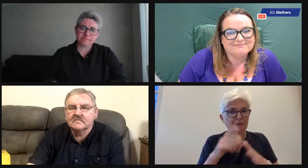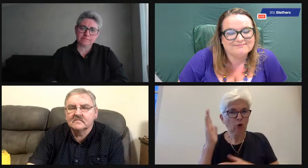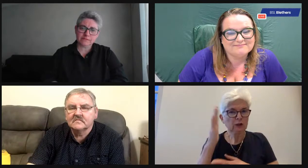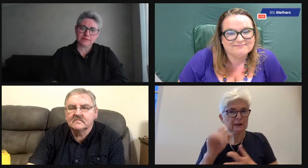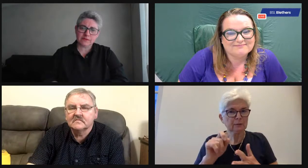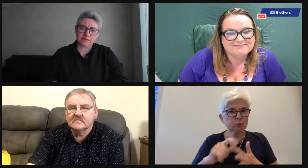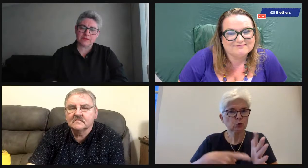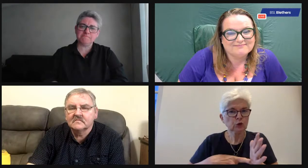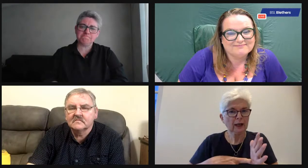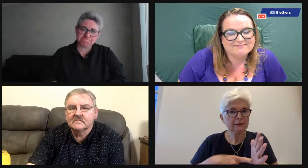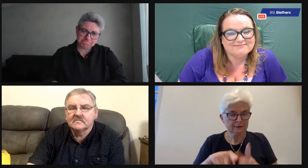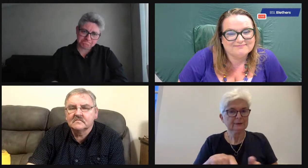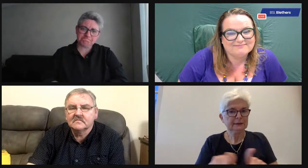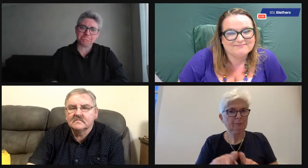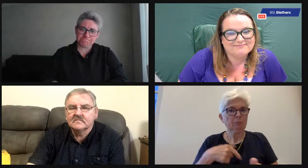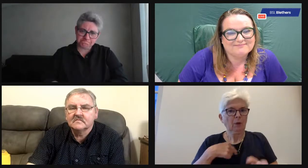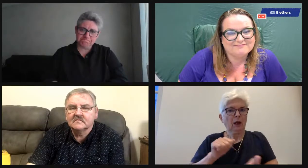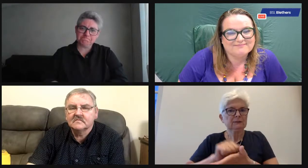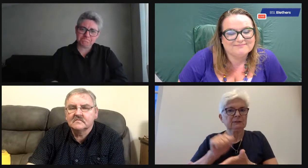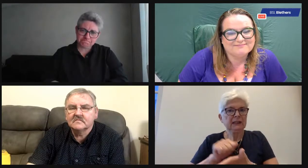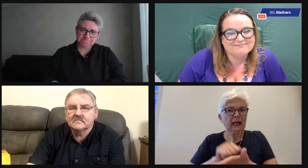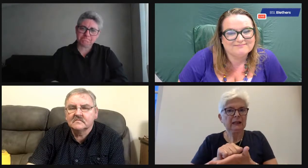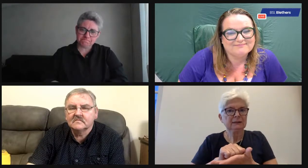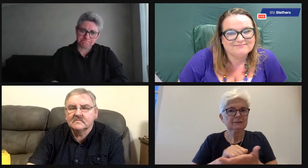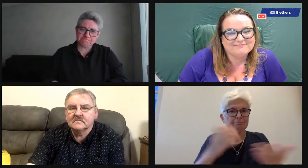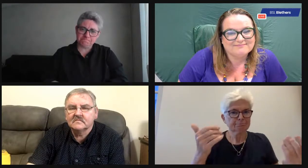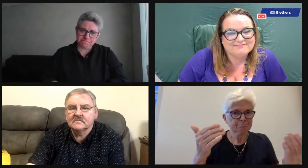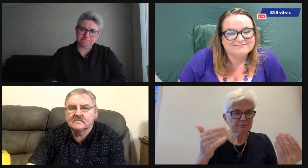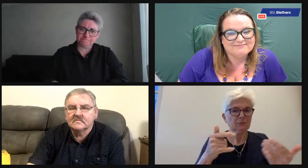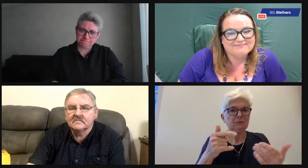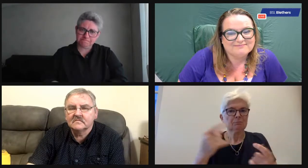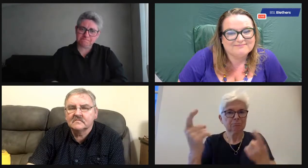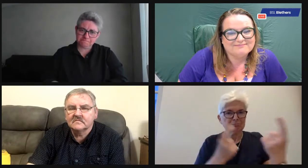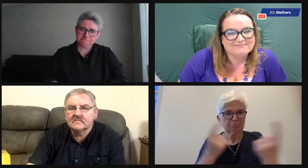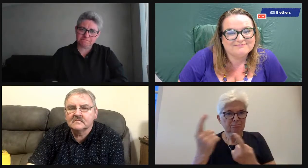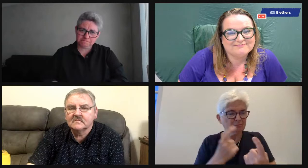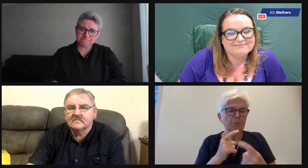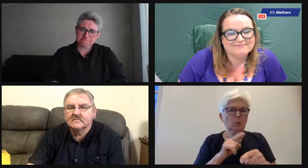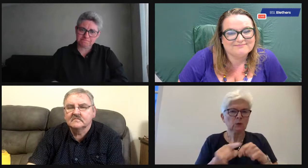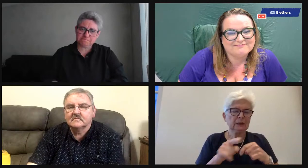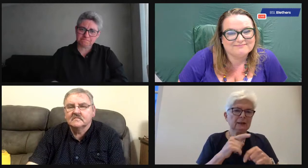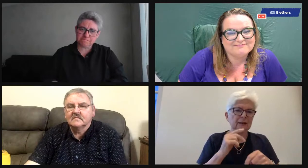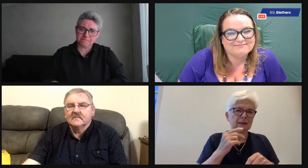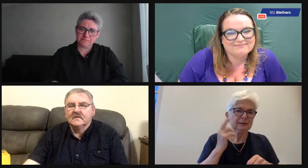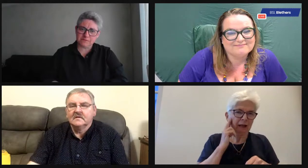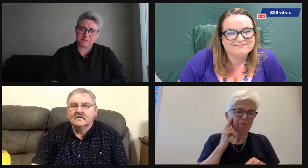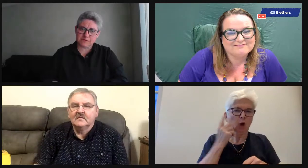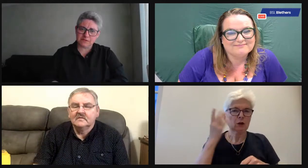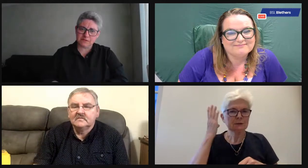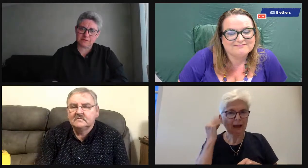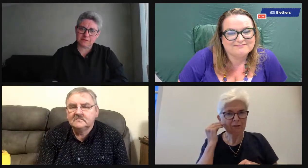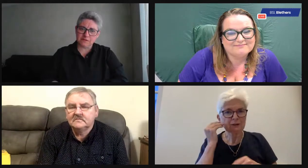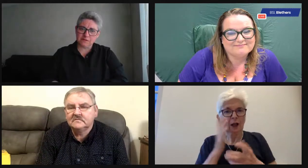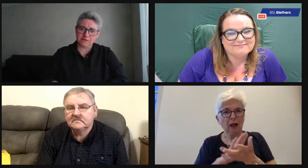recruit more. They are an idea as a volunteer project as well. So they advertise. They're always recruiting people,